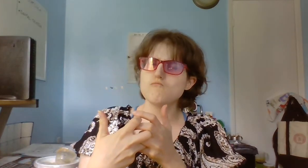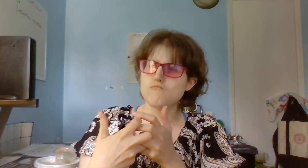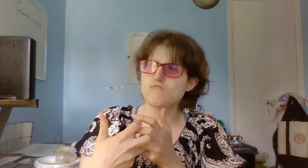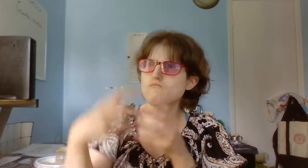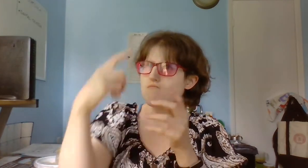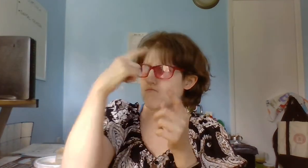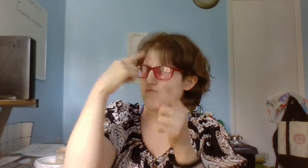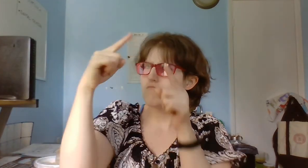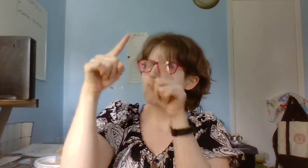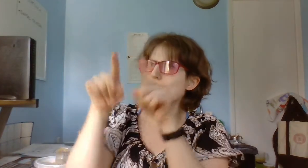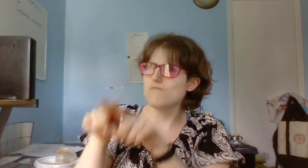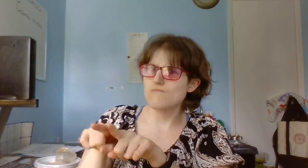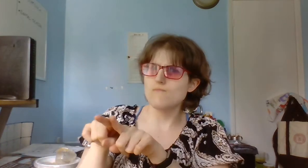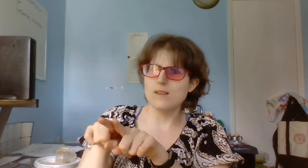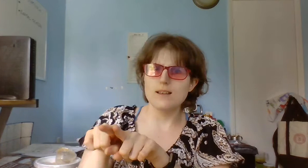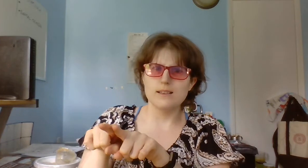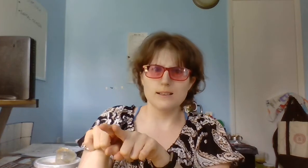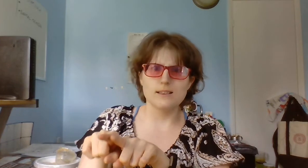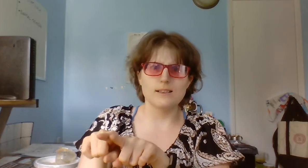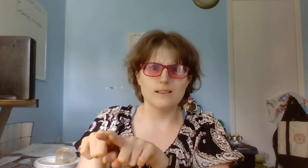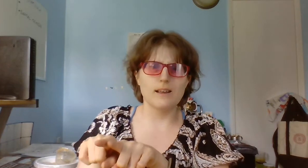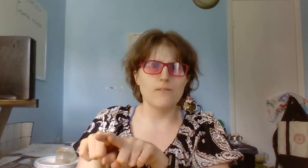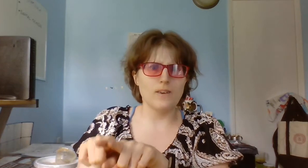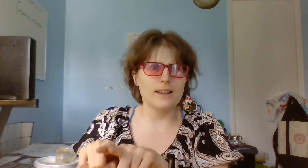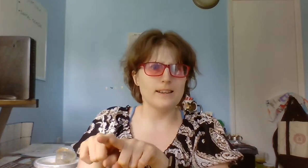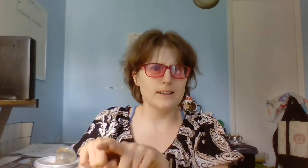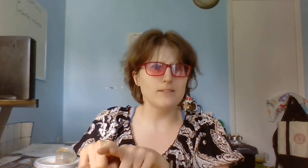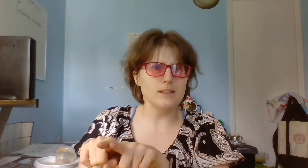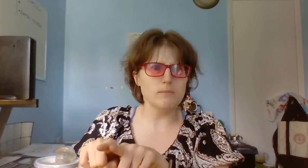But, I find an agreement.